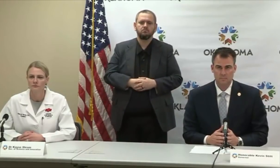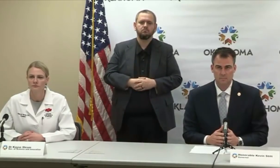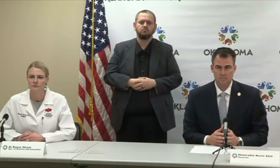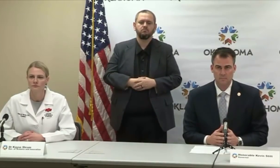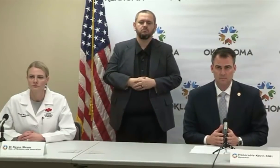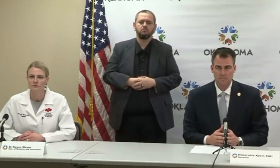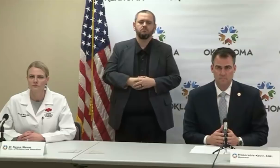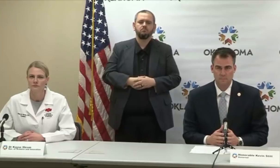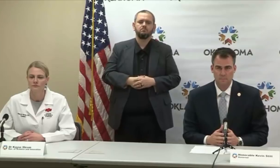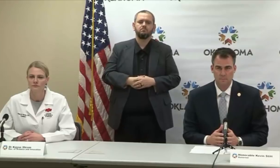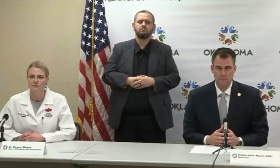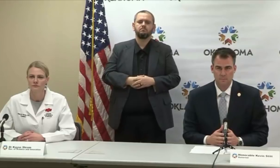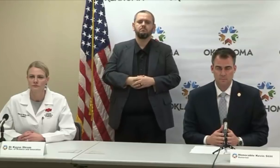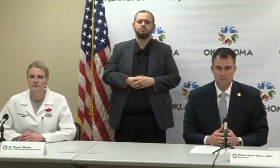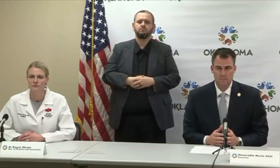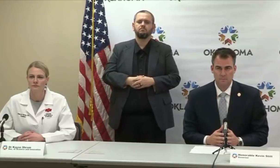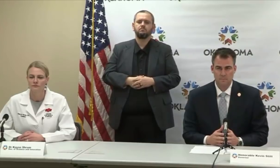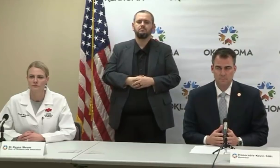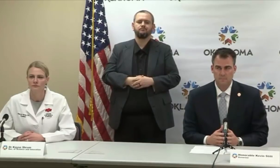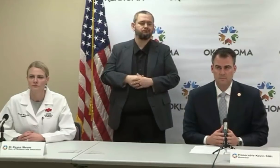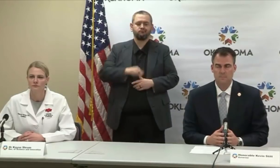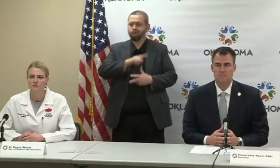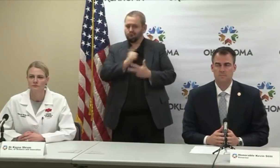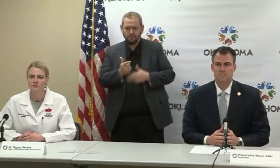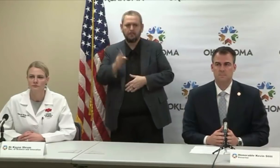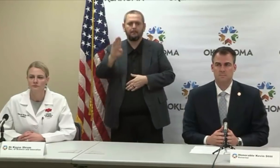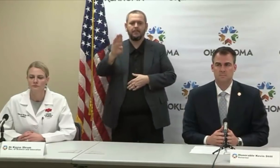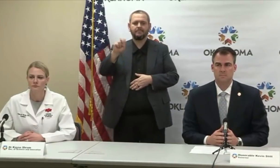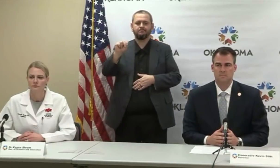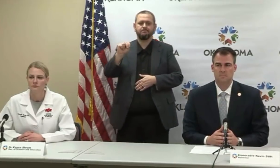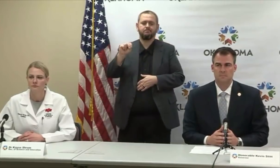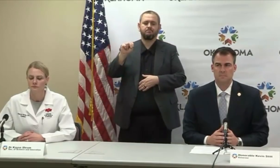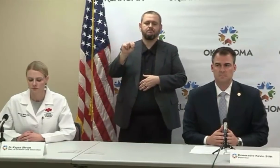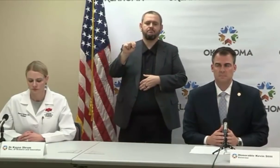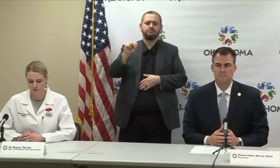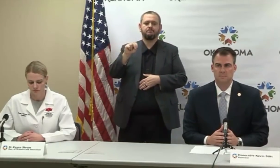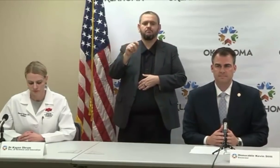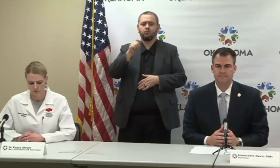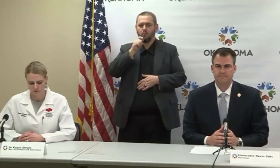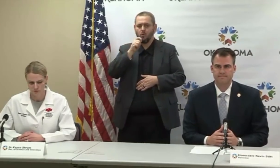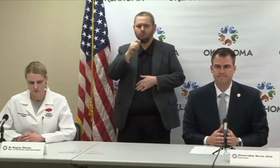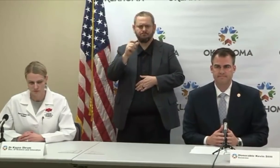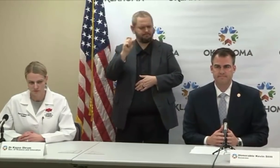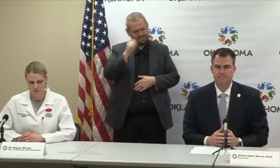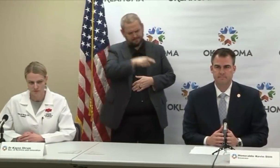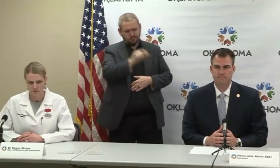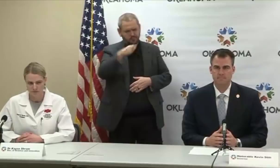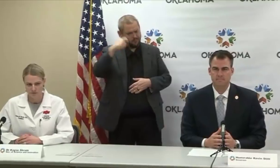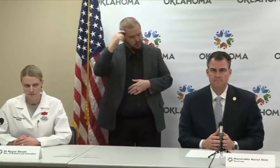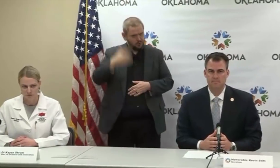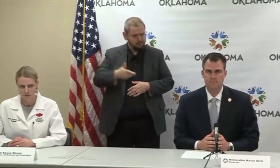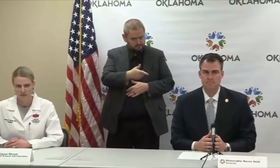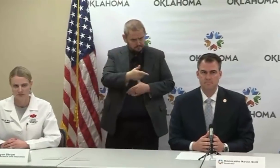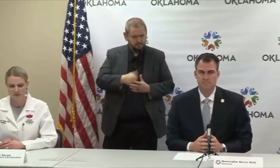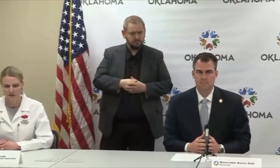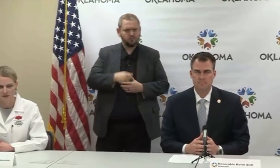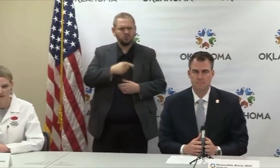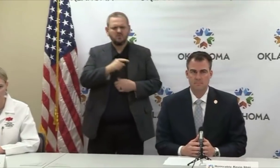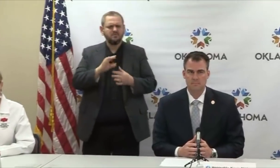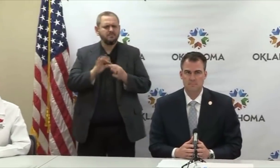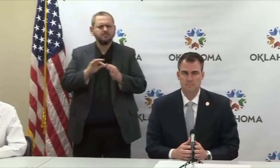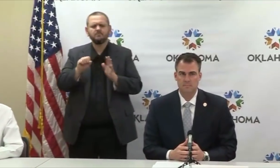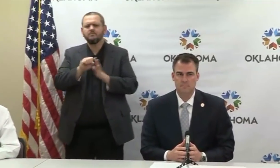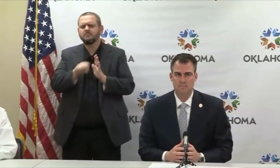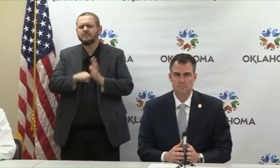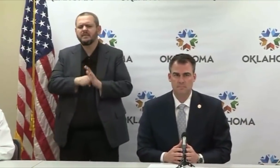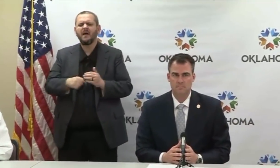And then we'll go, okay, to Ben Felder. Yeah, Governor, you said we were competing with other states for the test. Can you speak